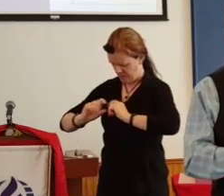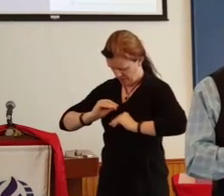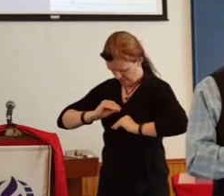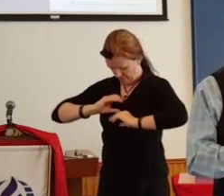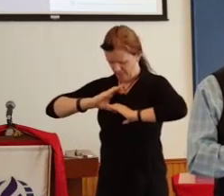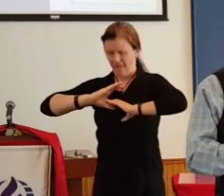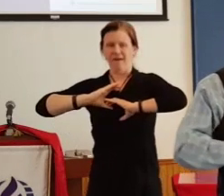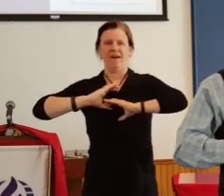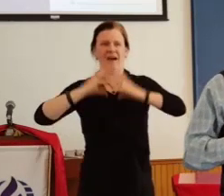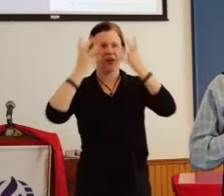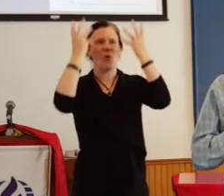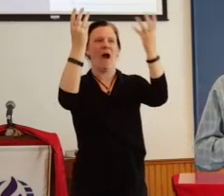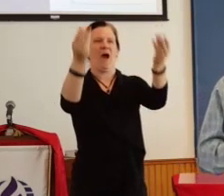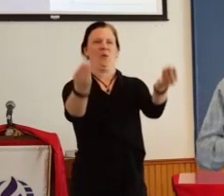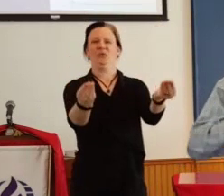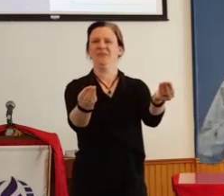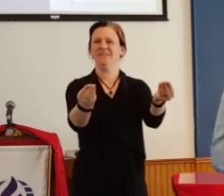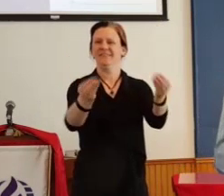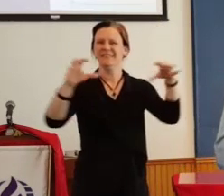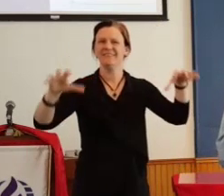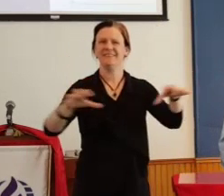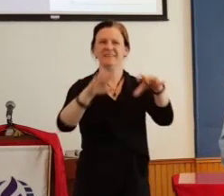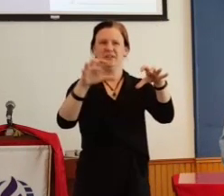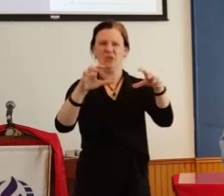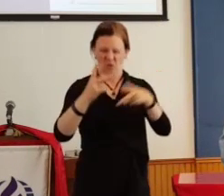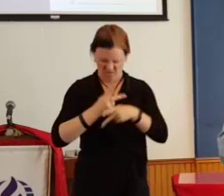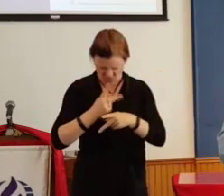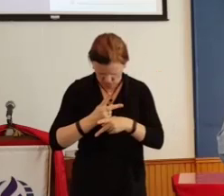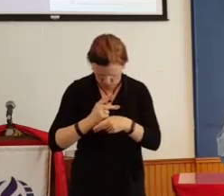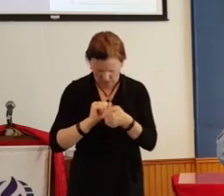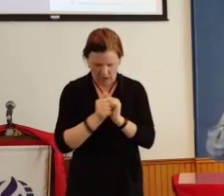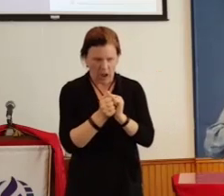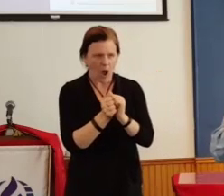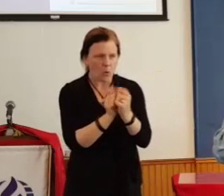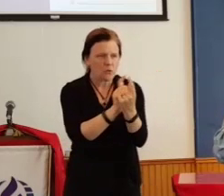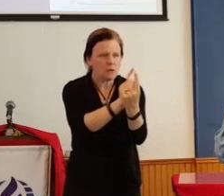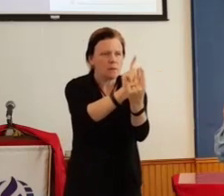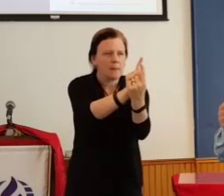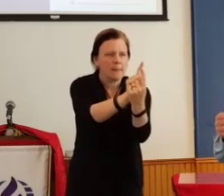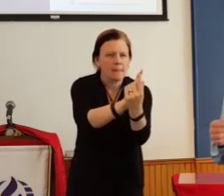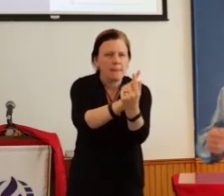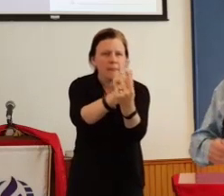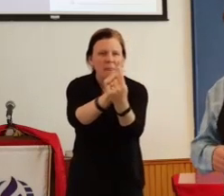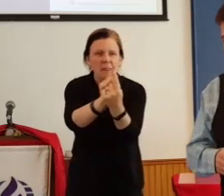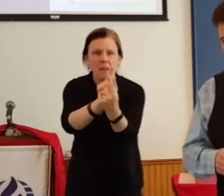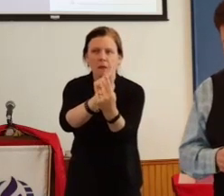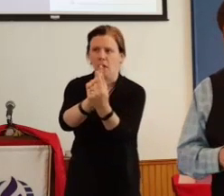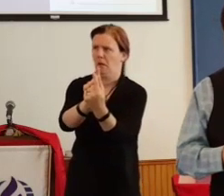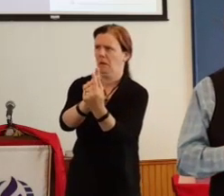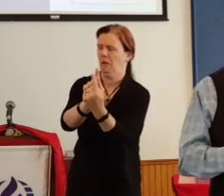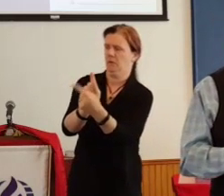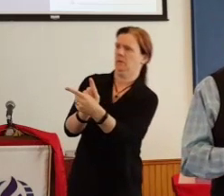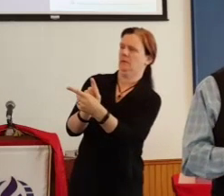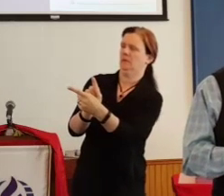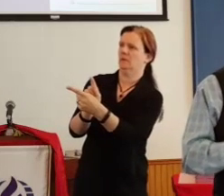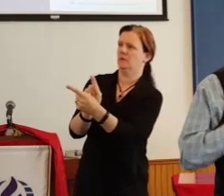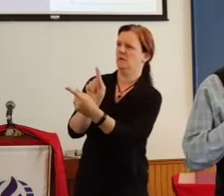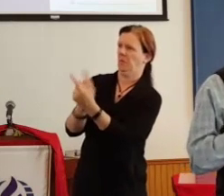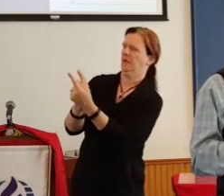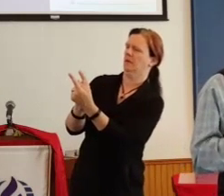We will discover how to talk and reach those we never thought we could talk with. We will discover